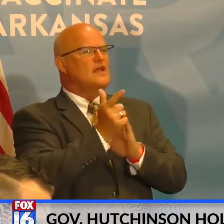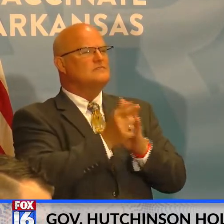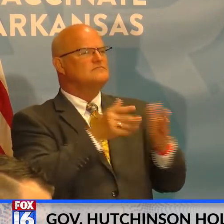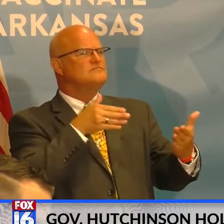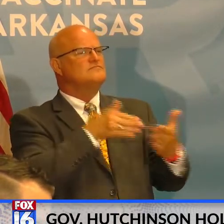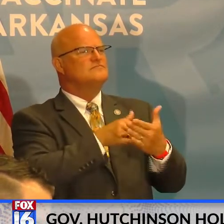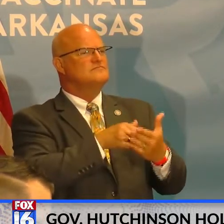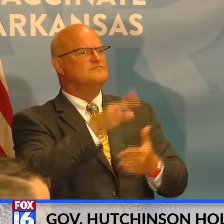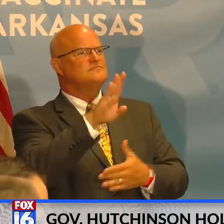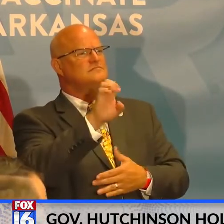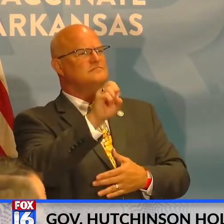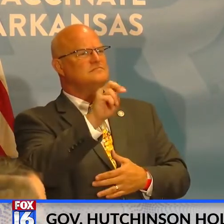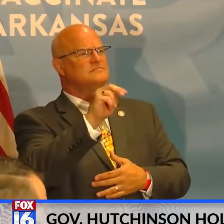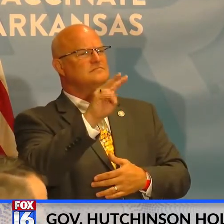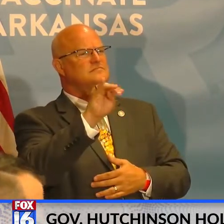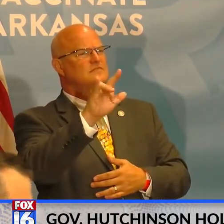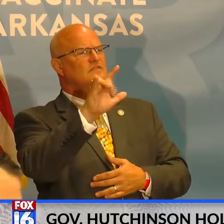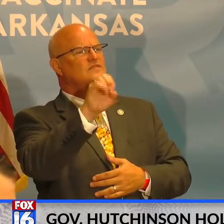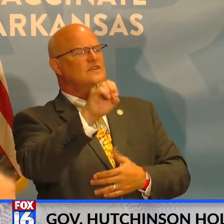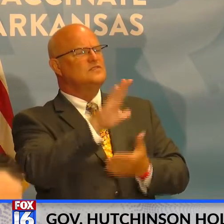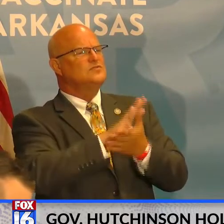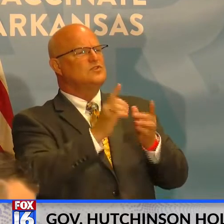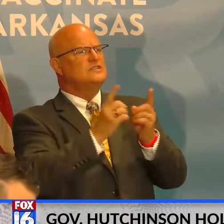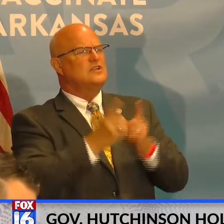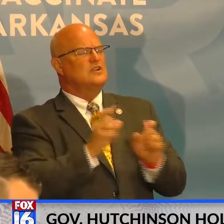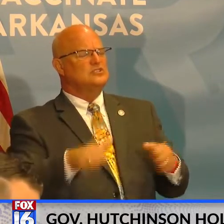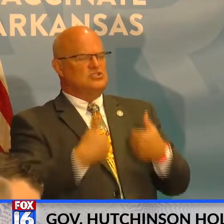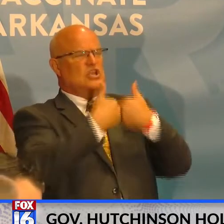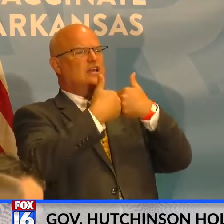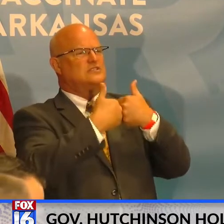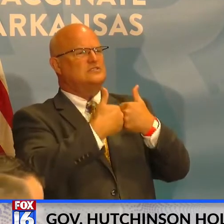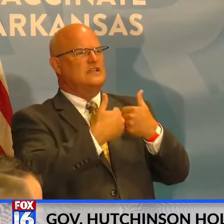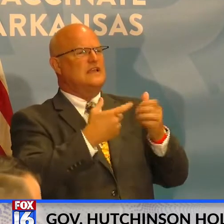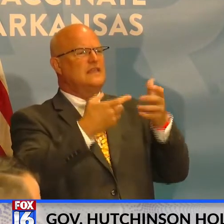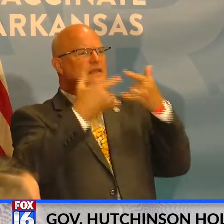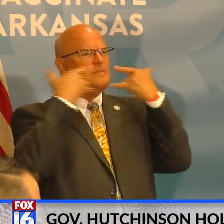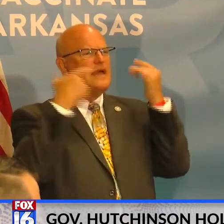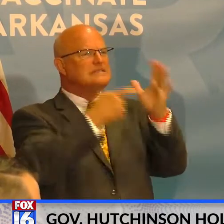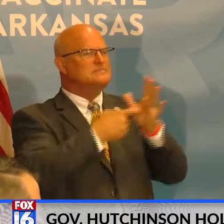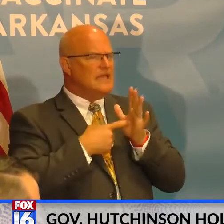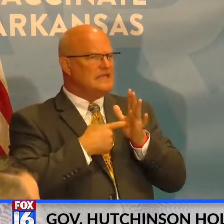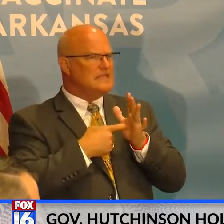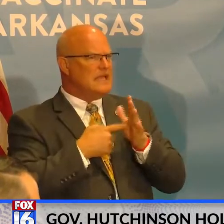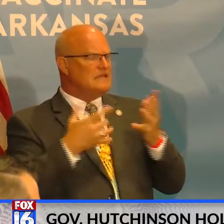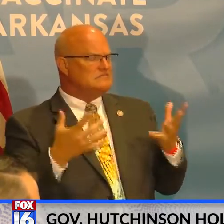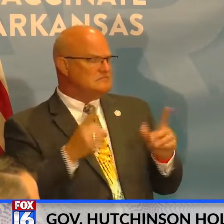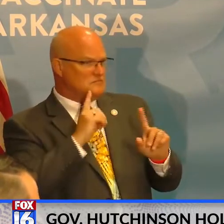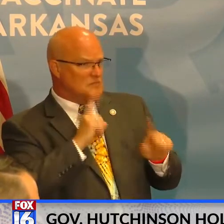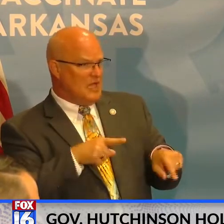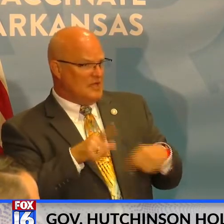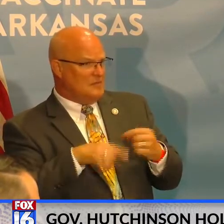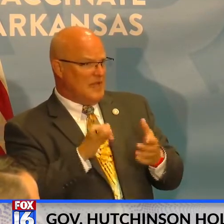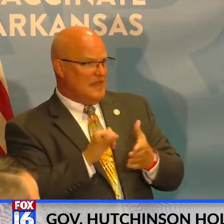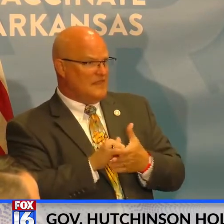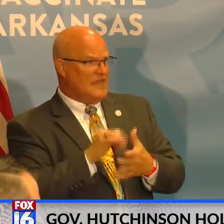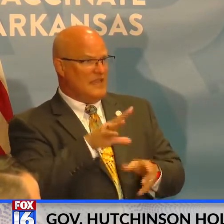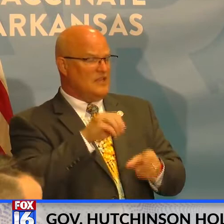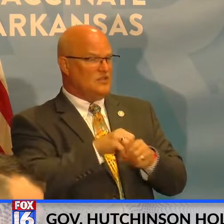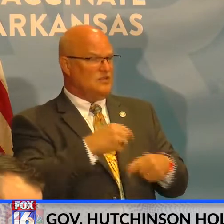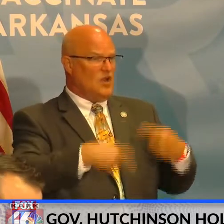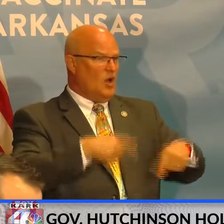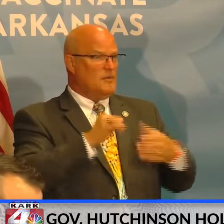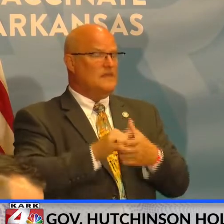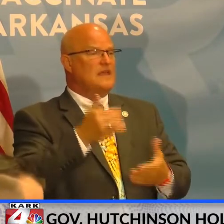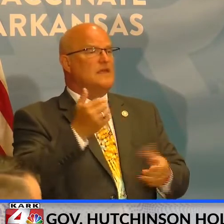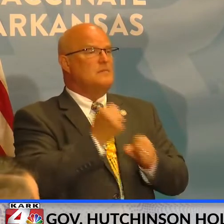the Bentonville school district challenging their mask mask mandate. Want to see if you had any reaction to that, including the argument that